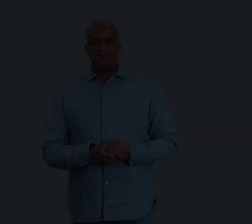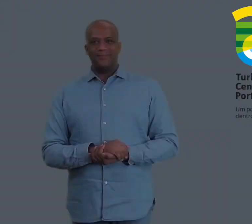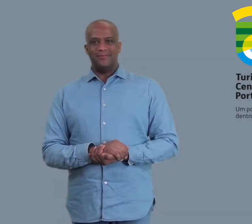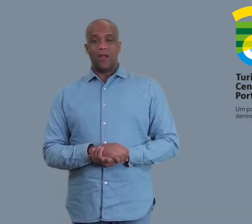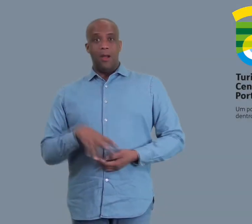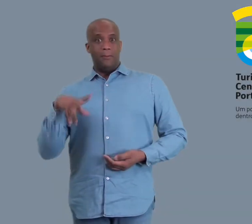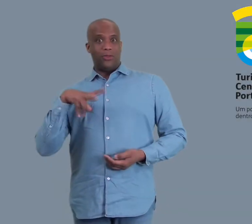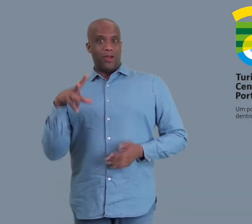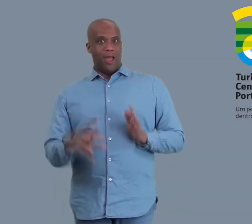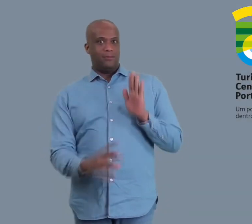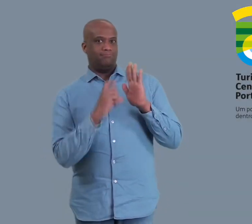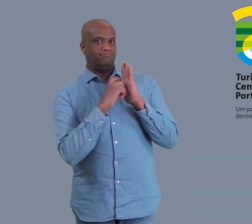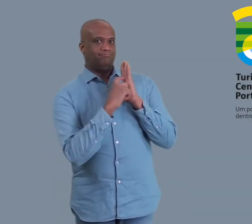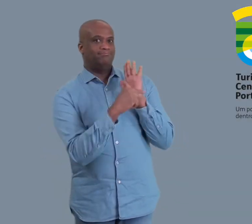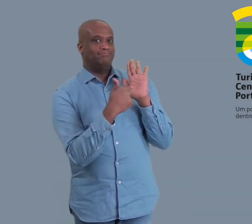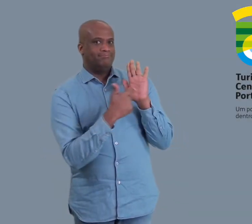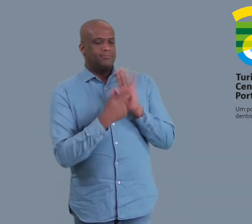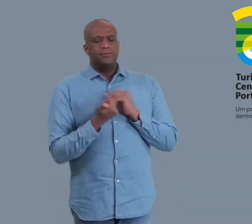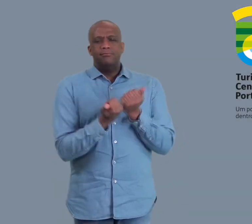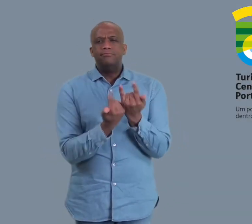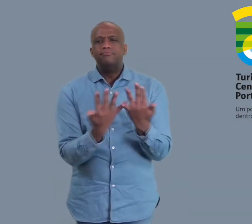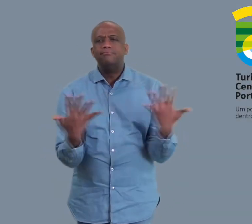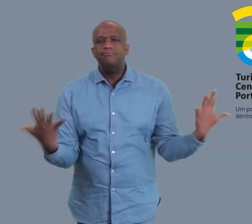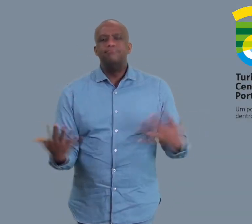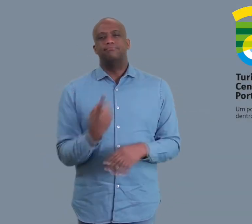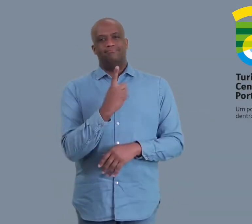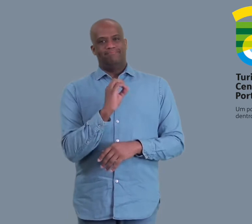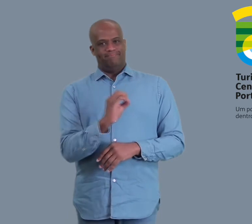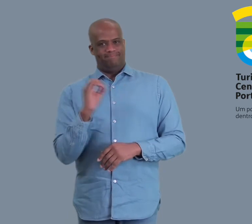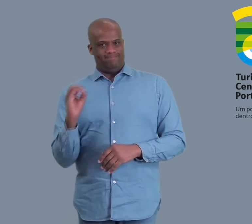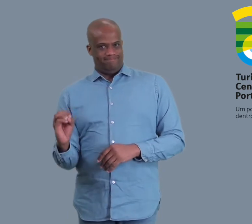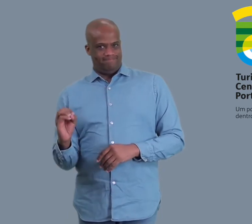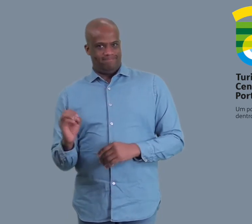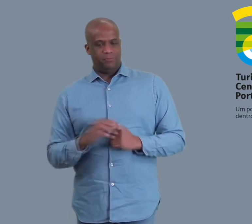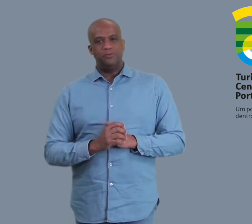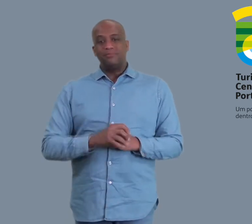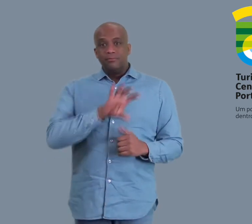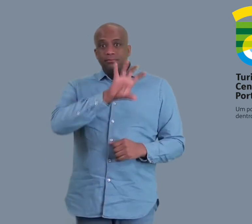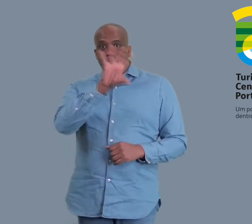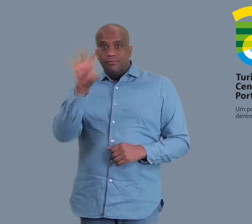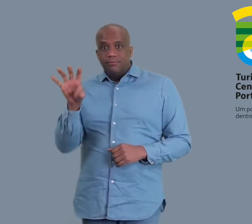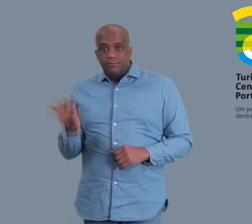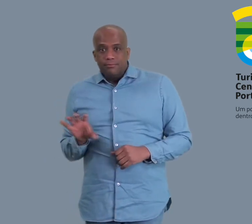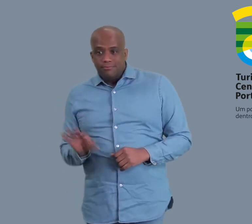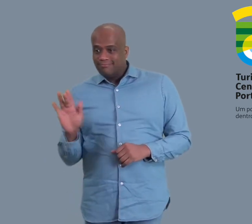Central Portugal has 100 counties and 8 sub-regions.